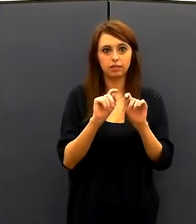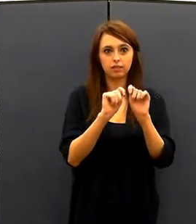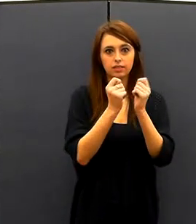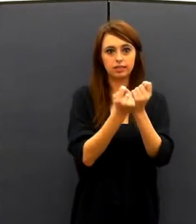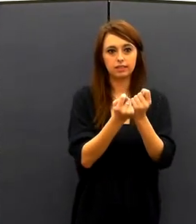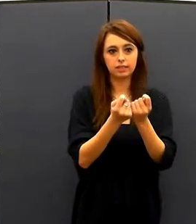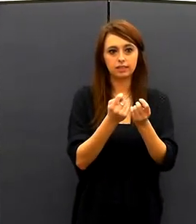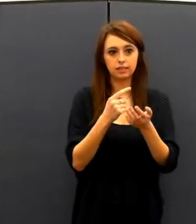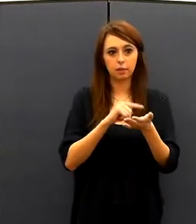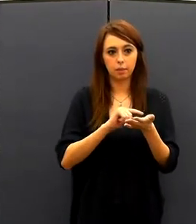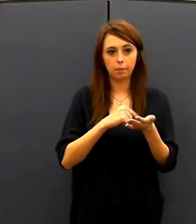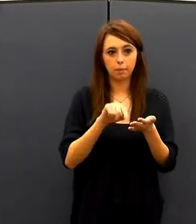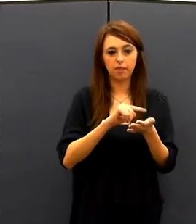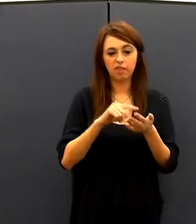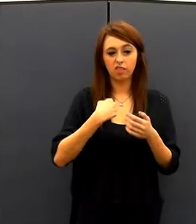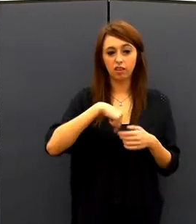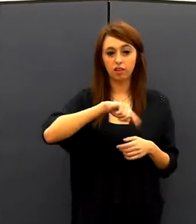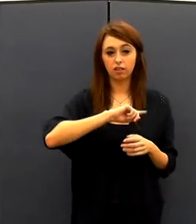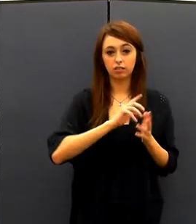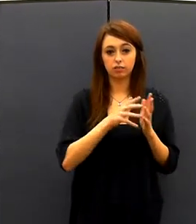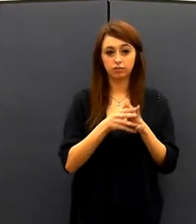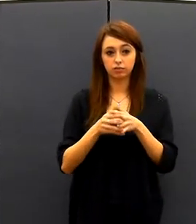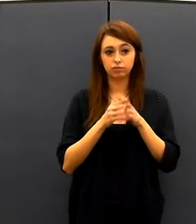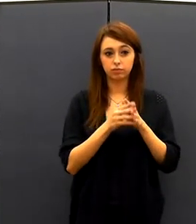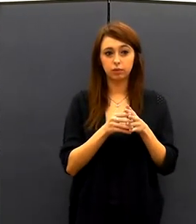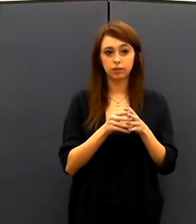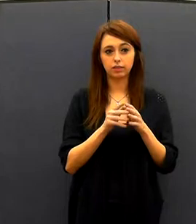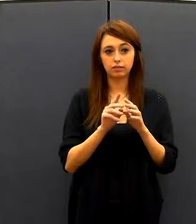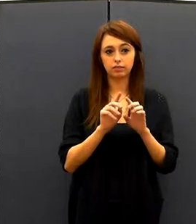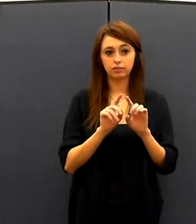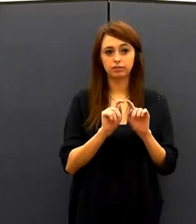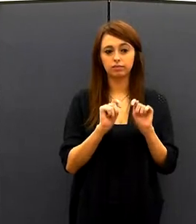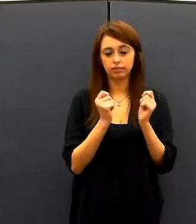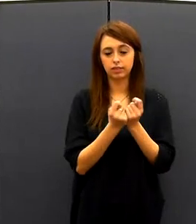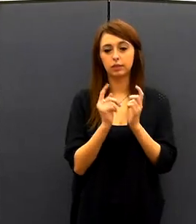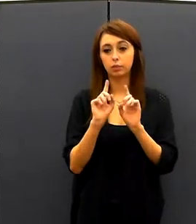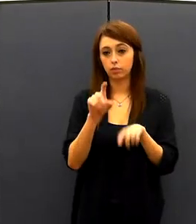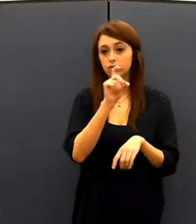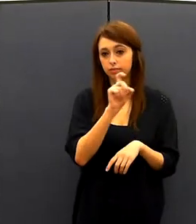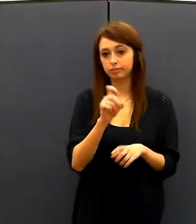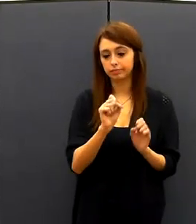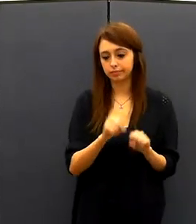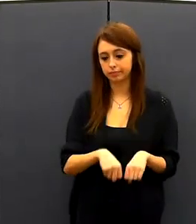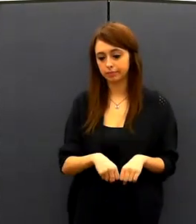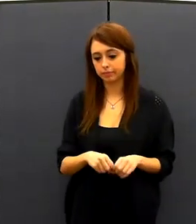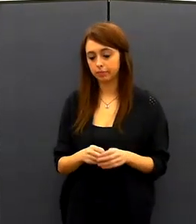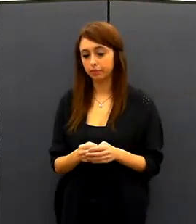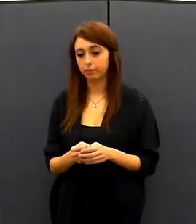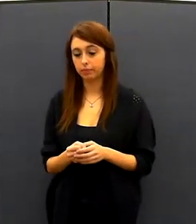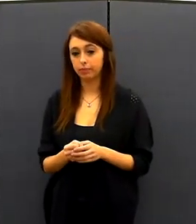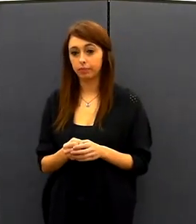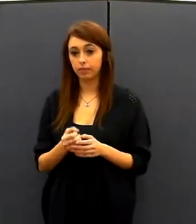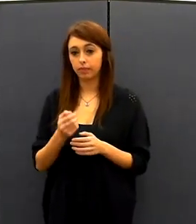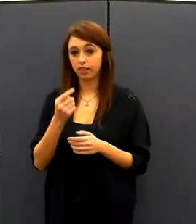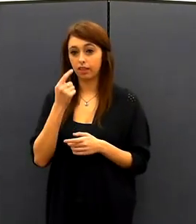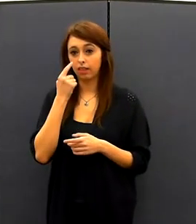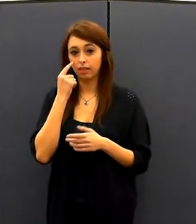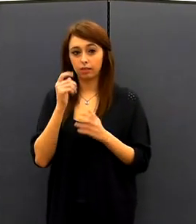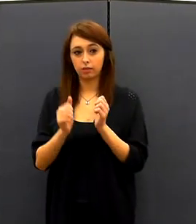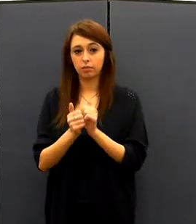Now that was my first time ever catching a plane and so I'm pretty sure most of probably know that just to get there two hours early. Well I didn't get